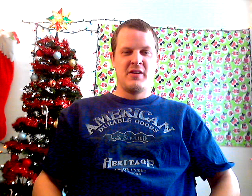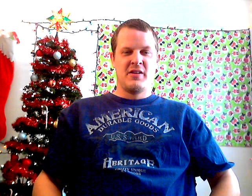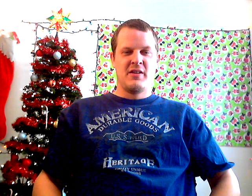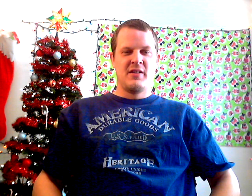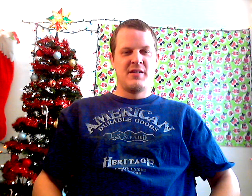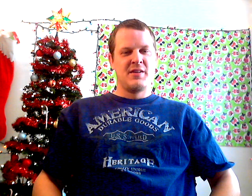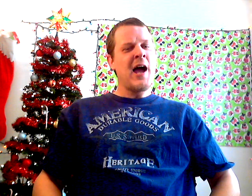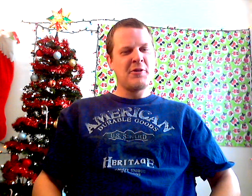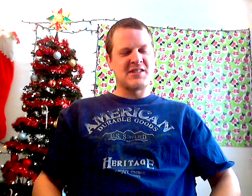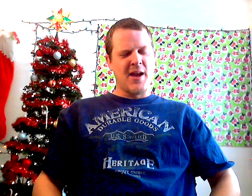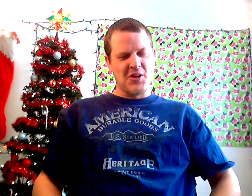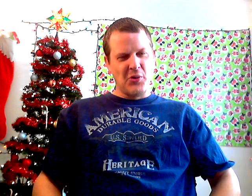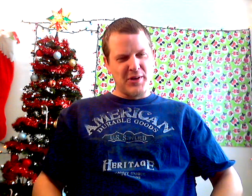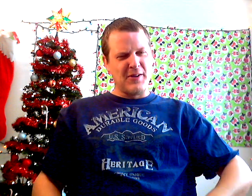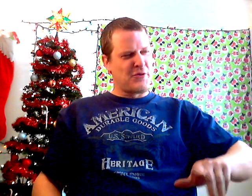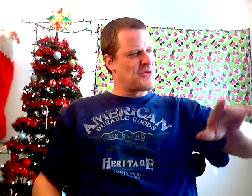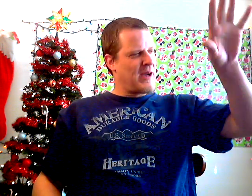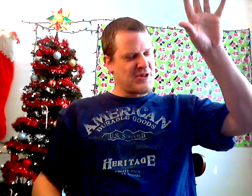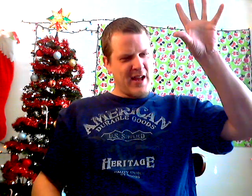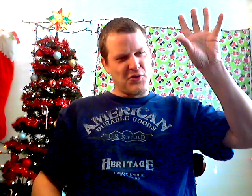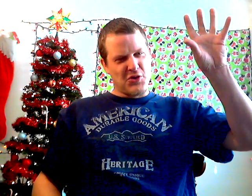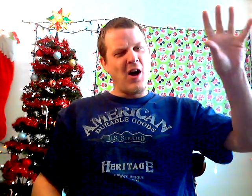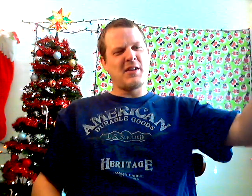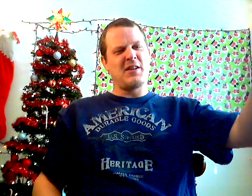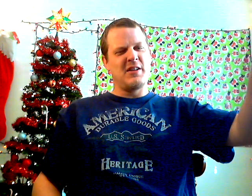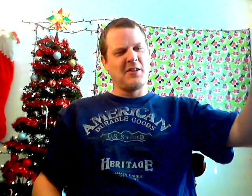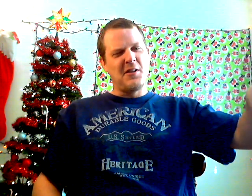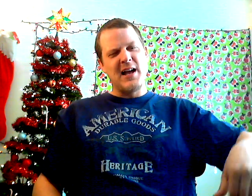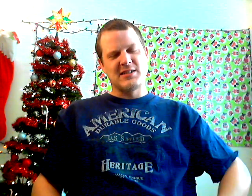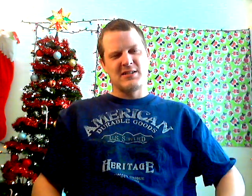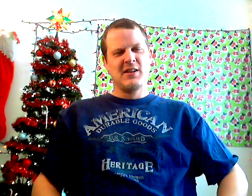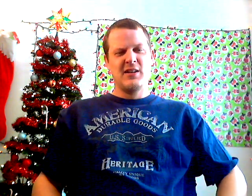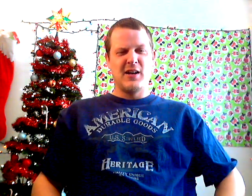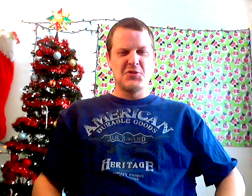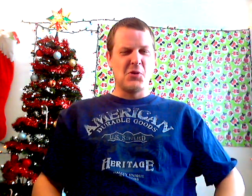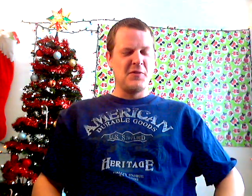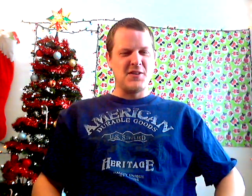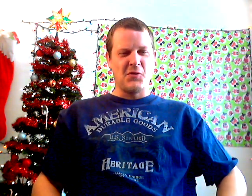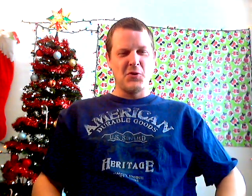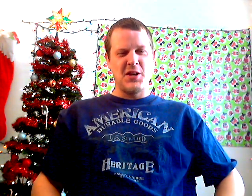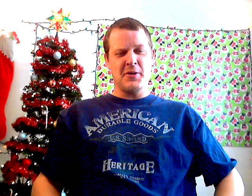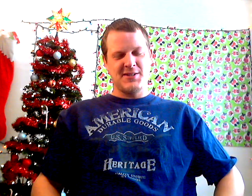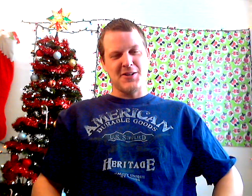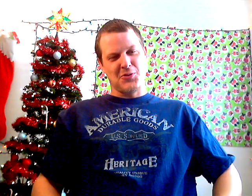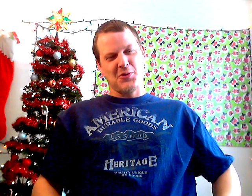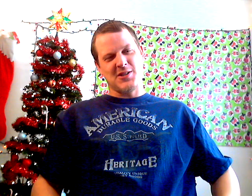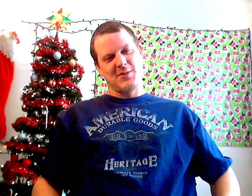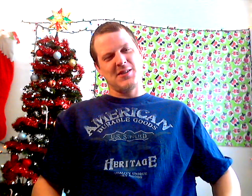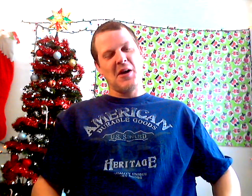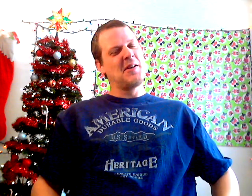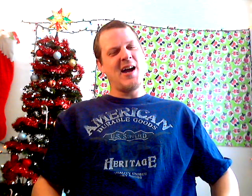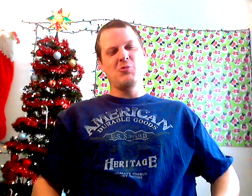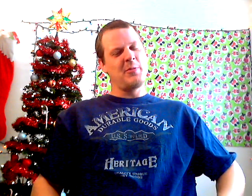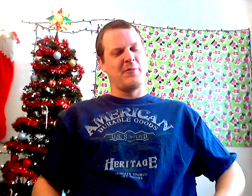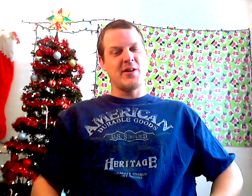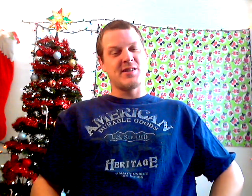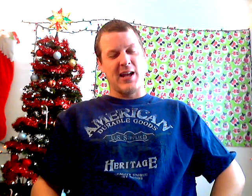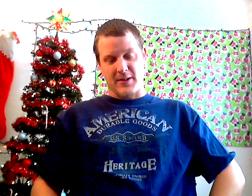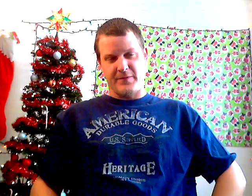Now it's time to go in a different direction. After talking in the last 12 days of OTR Central Christmas about nine women of wrestling I can